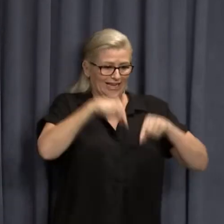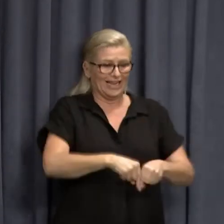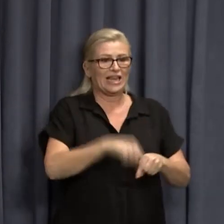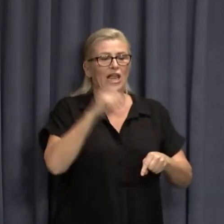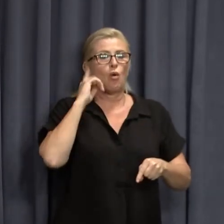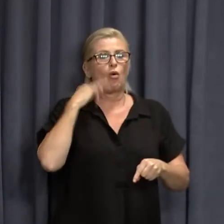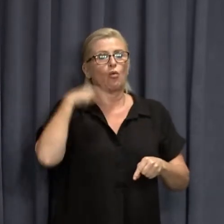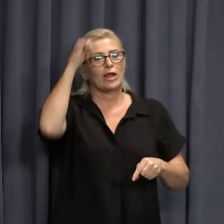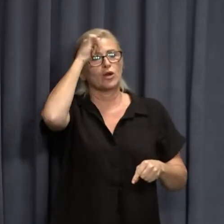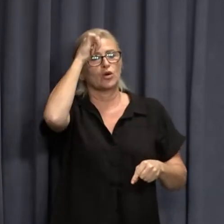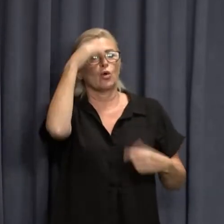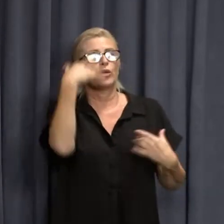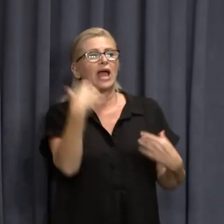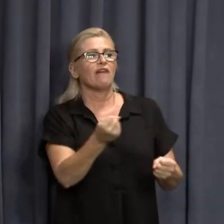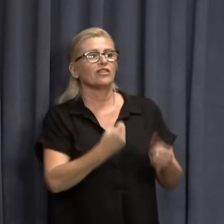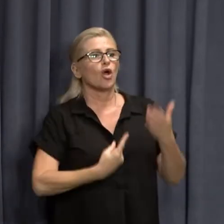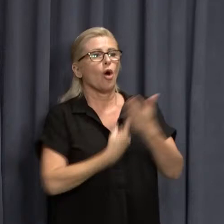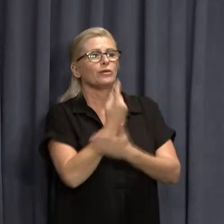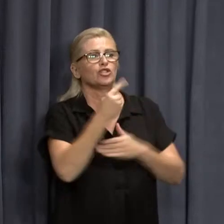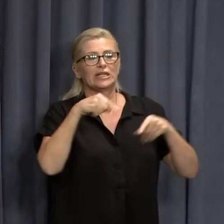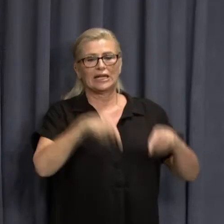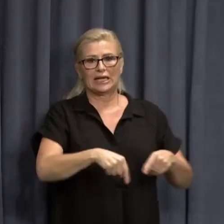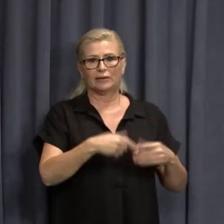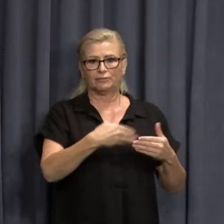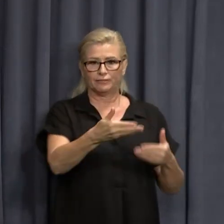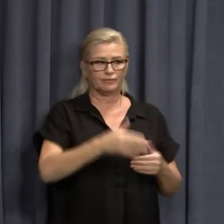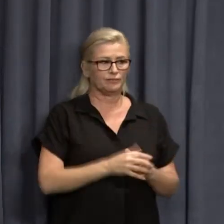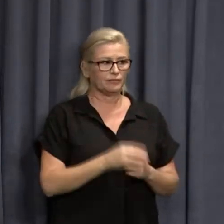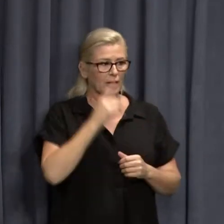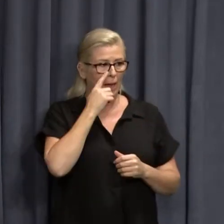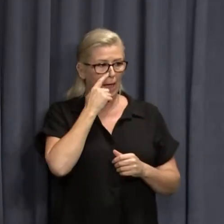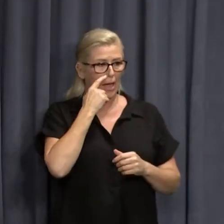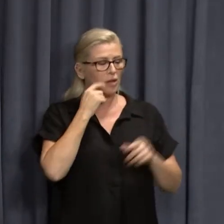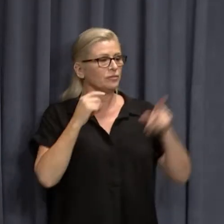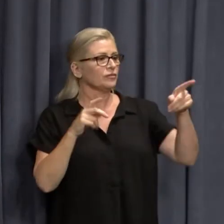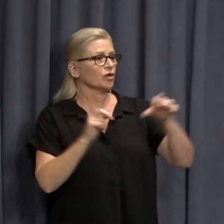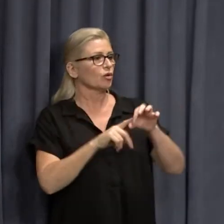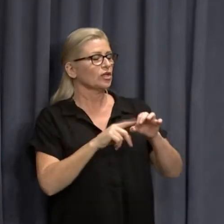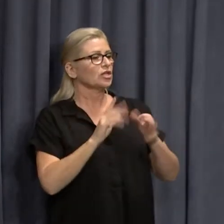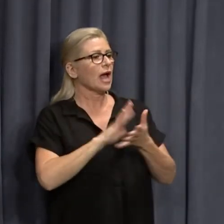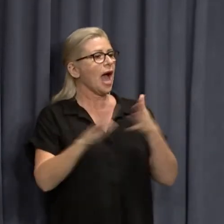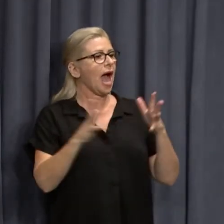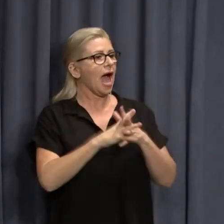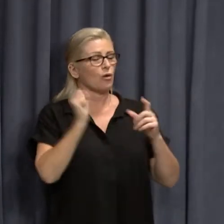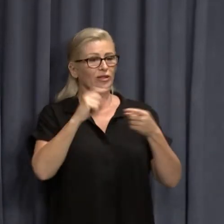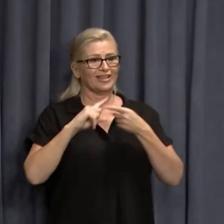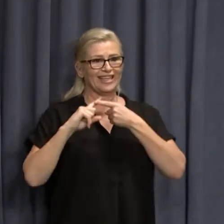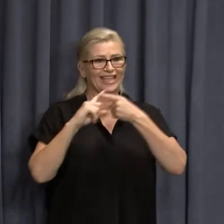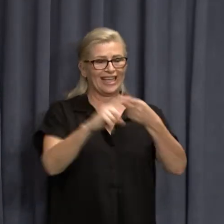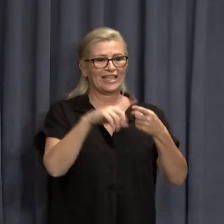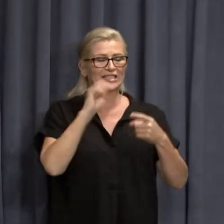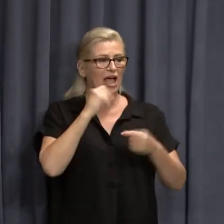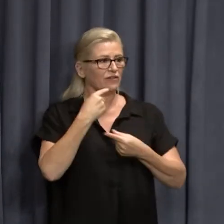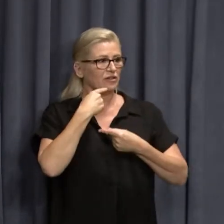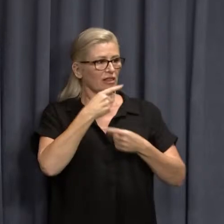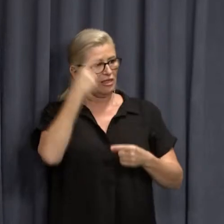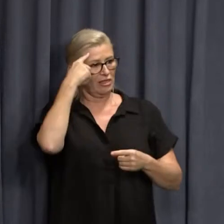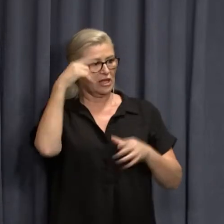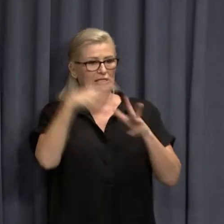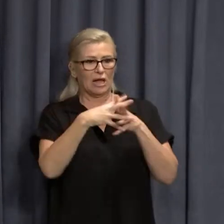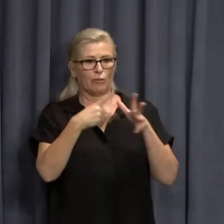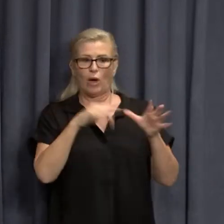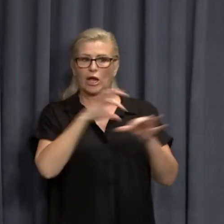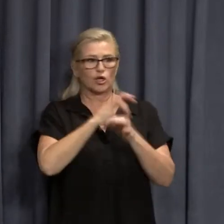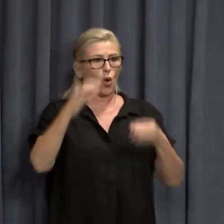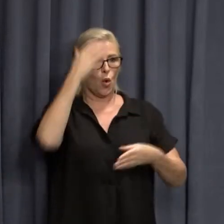get broader, when we get the opportunity in the coming week or so. How do think the eastern states have reacted to the announcement that WA is implementing